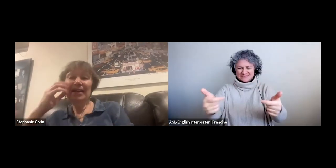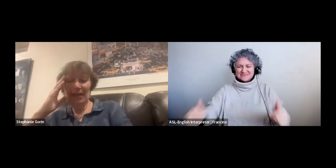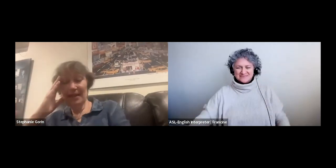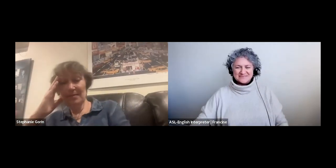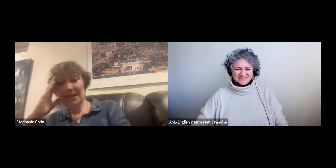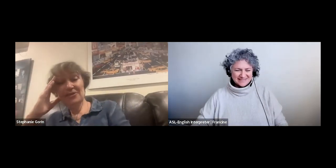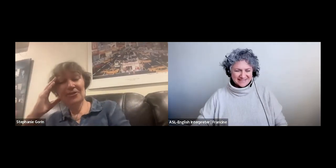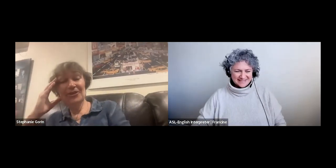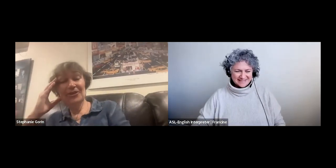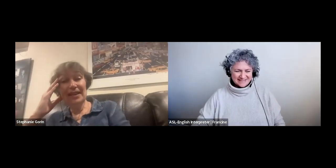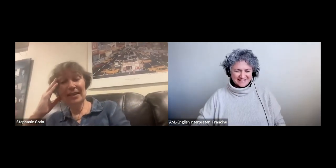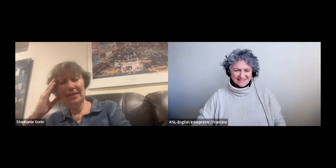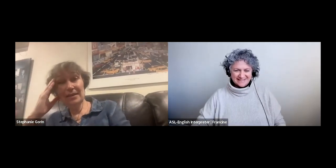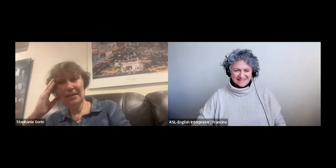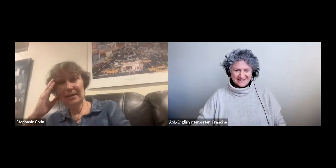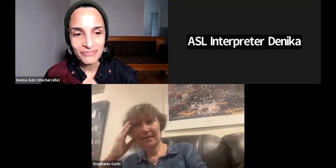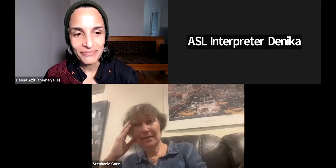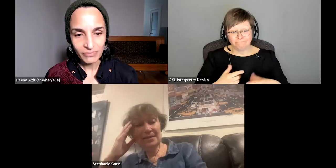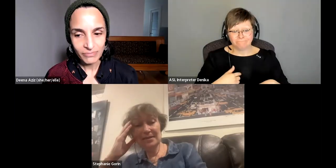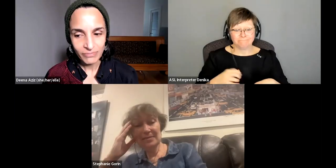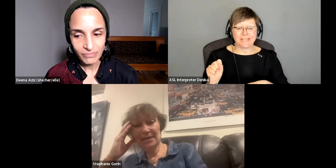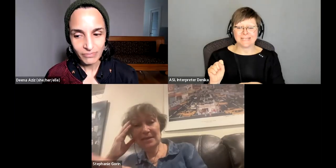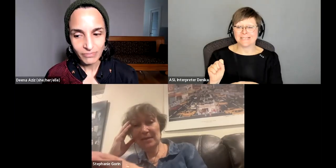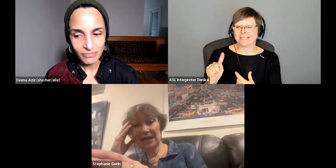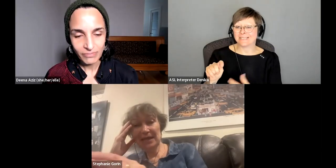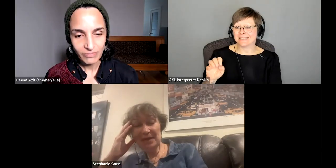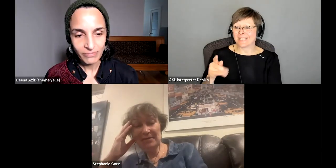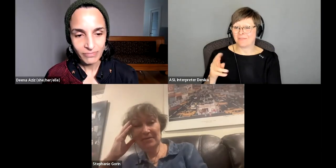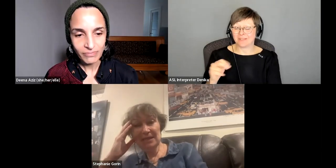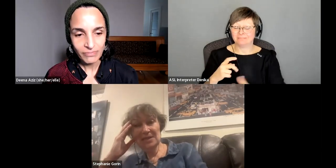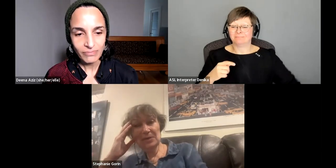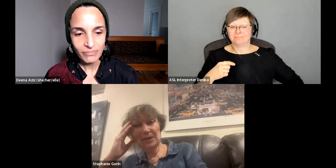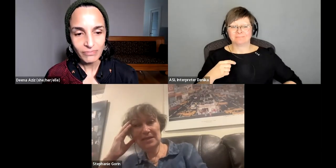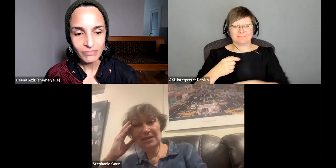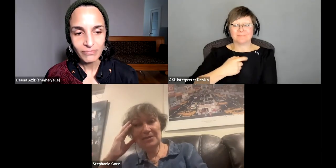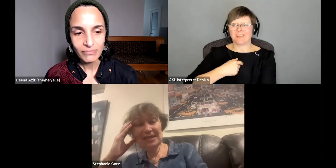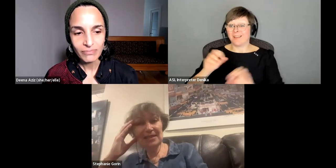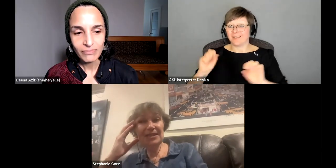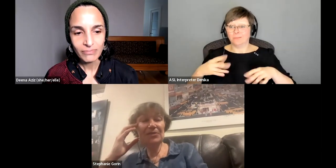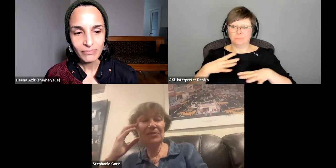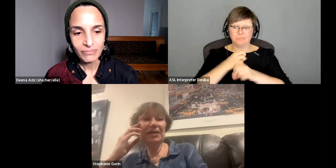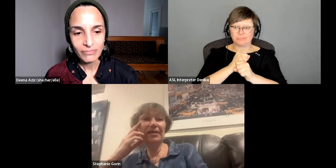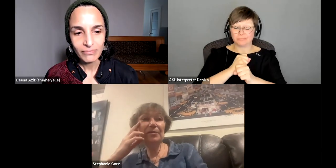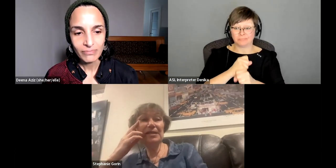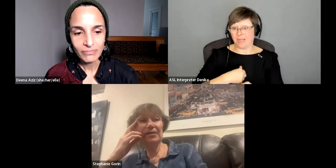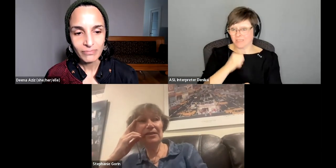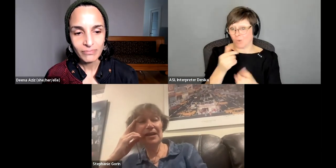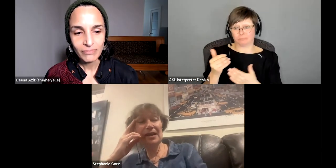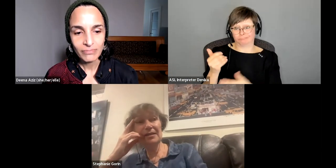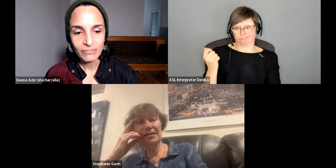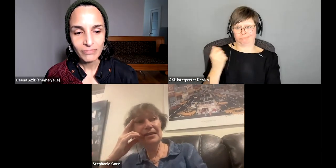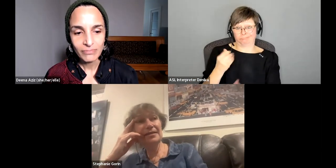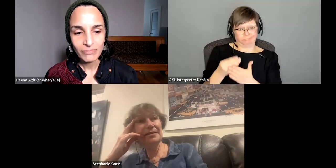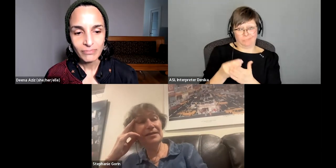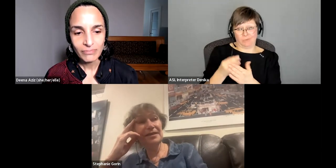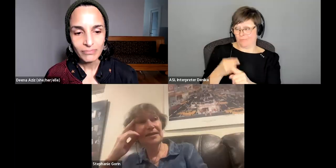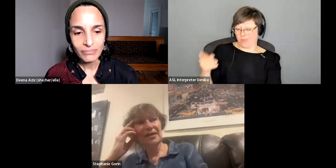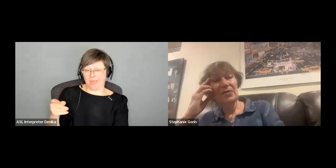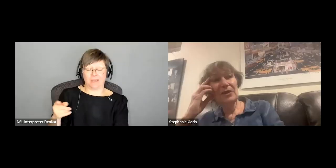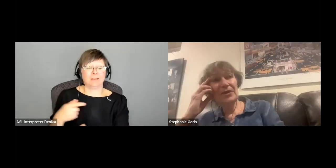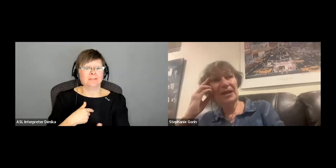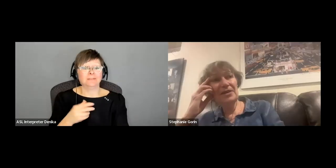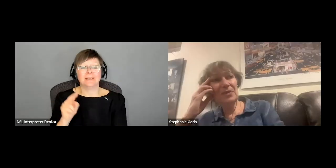okay well i can make it short and uh this isn't because i make any money from this but i did do a series with naomi uh sneakers